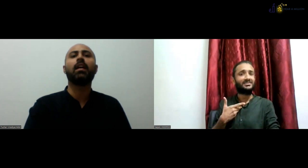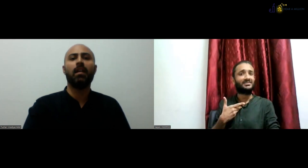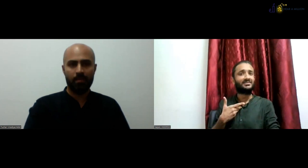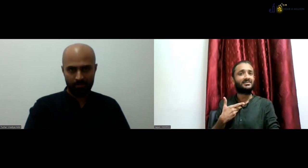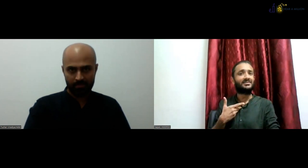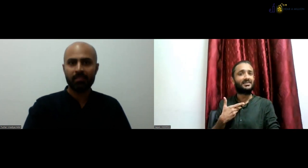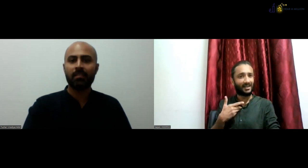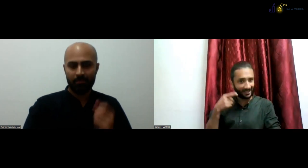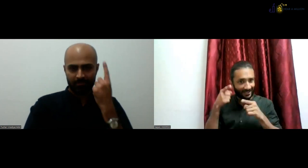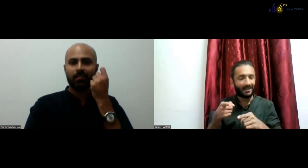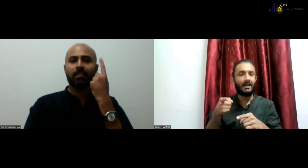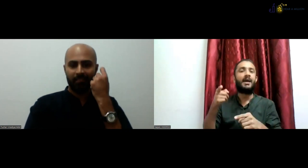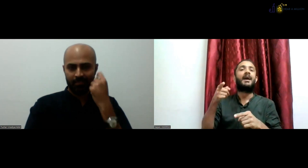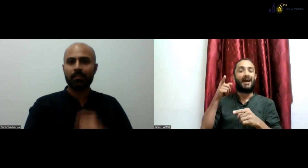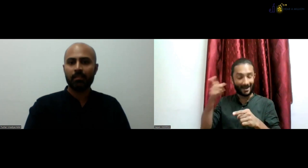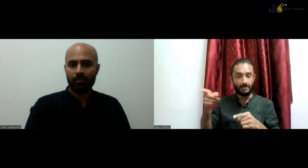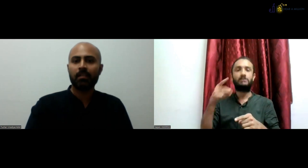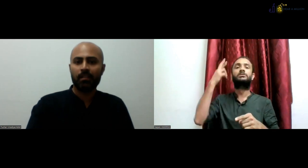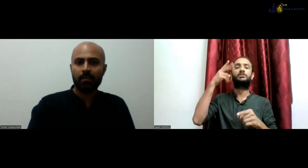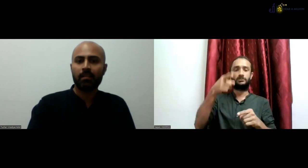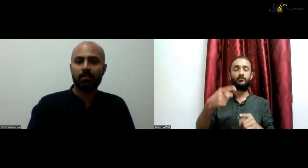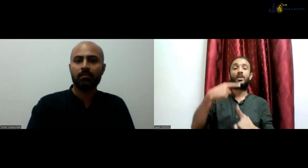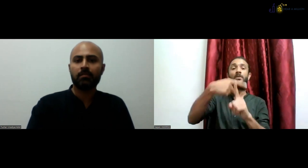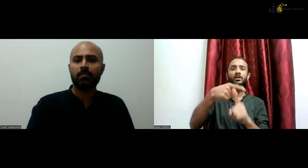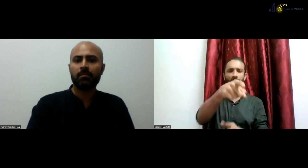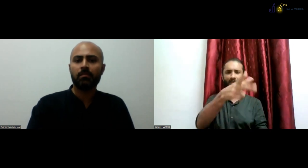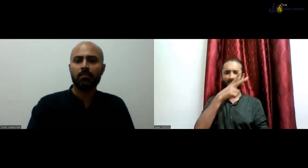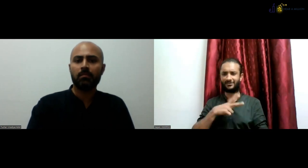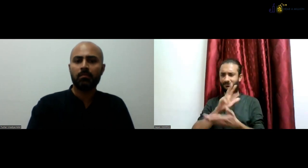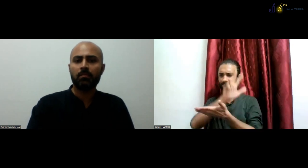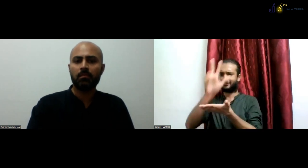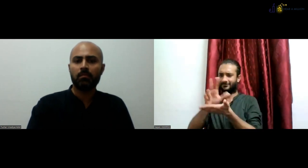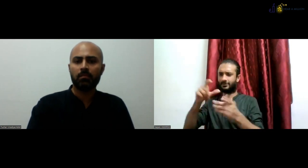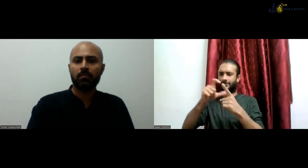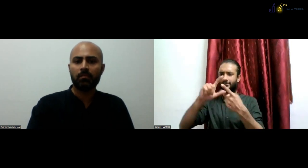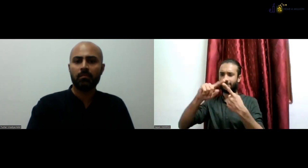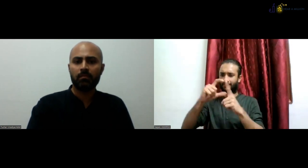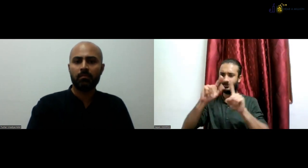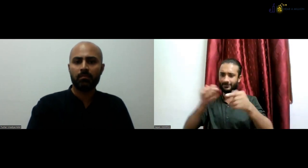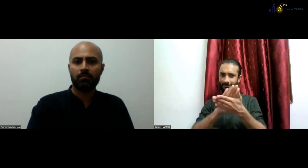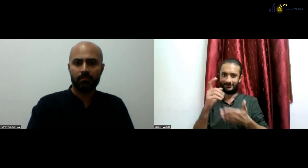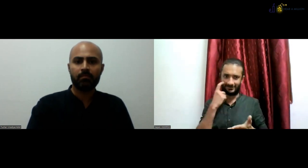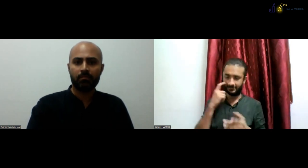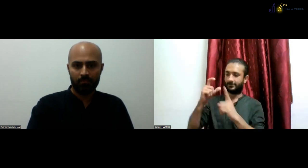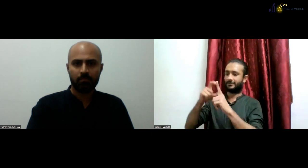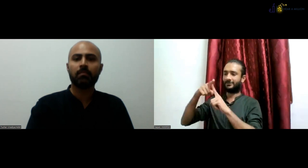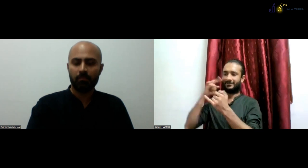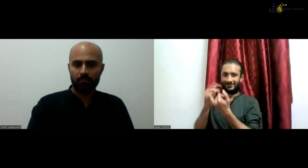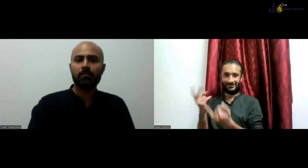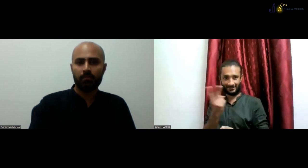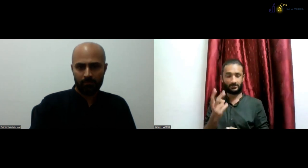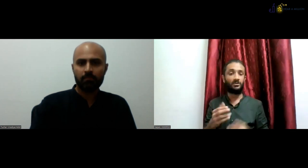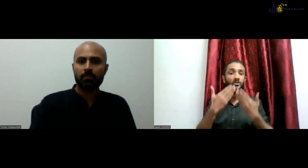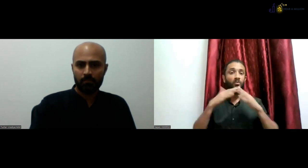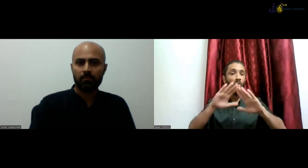And, you know, people are still trying, but we have already, you know, started providing sign language access right from birth. You asked